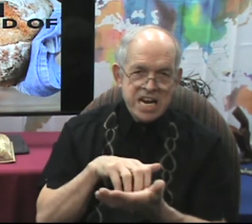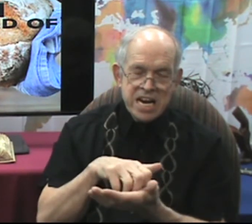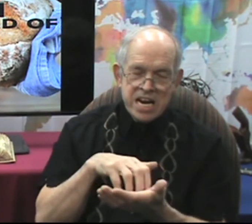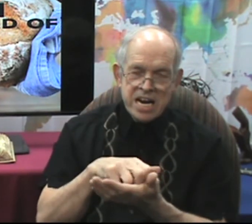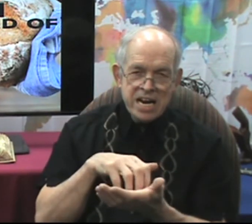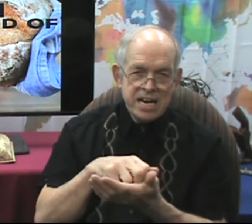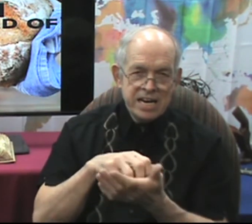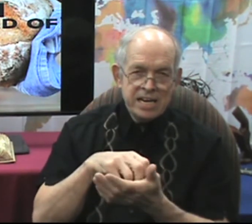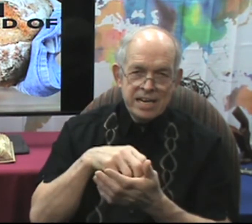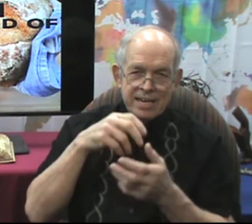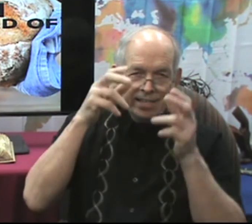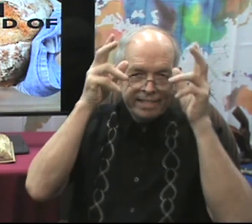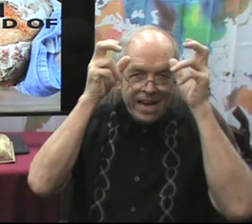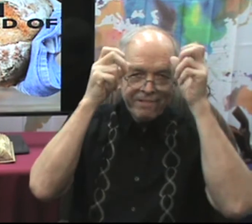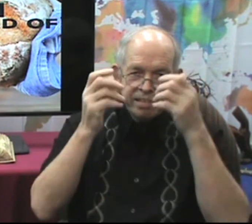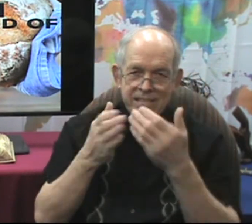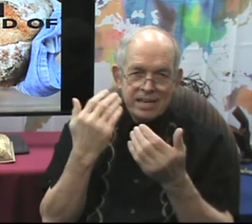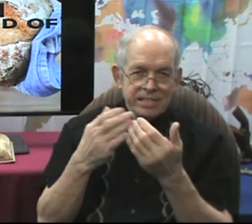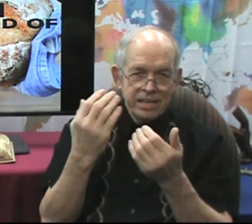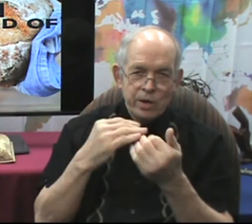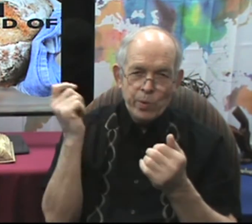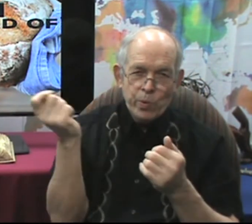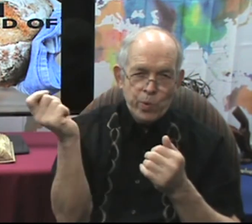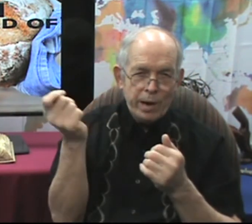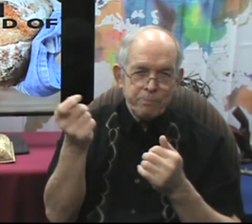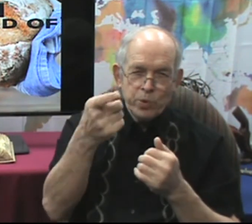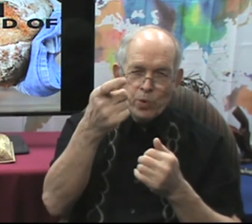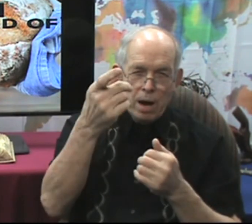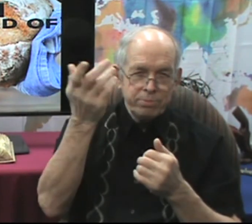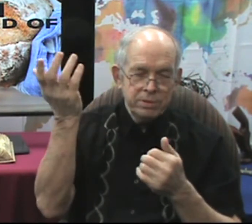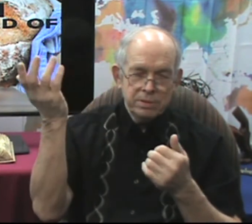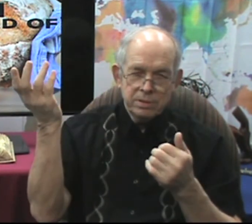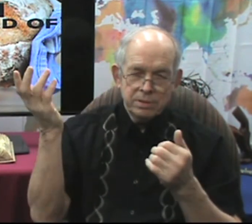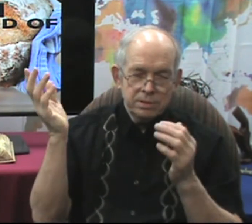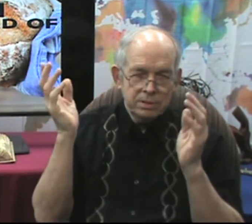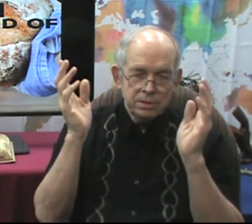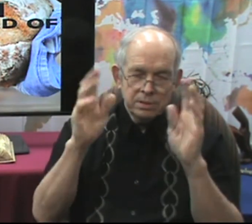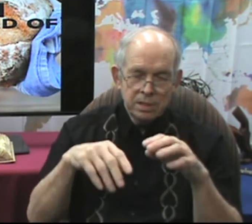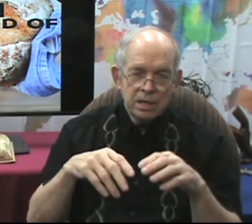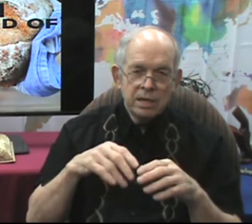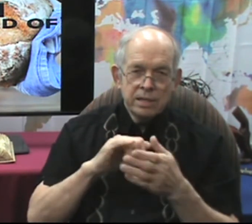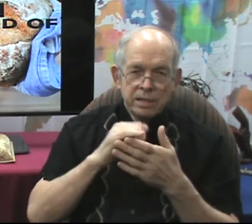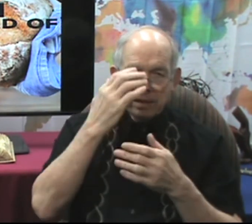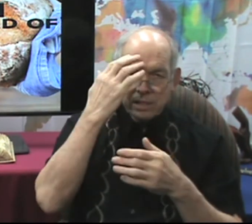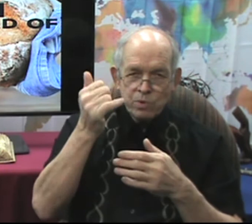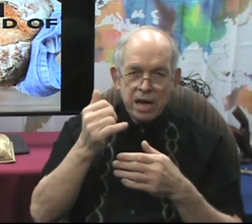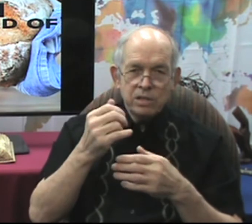That is easy to rip-rap. That's why